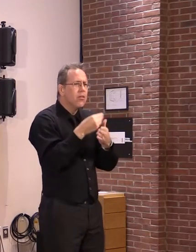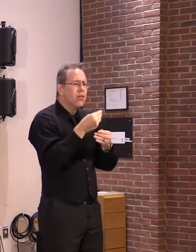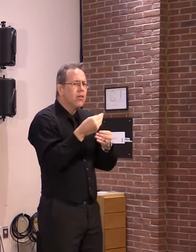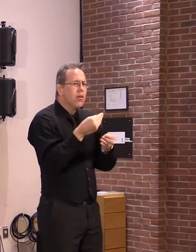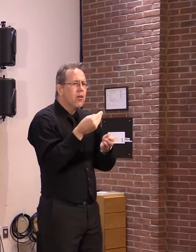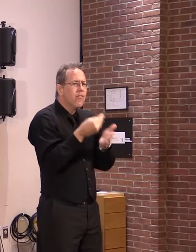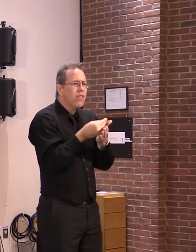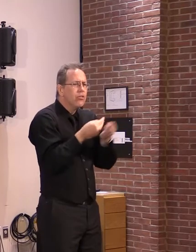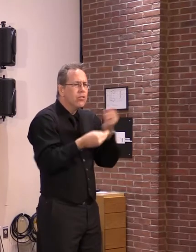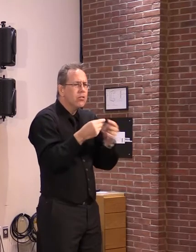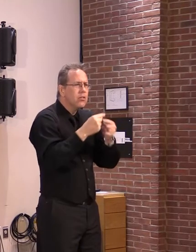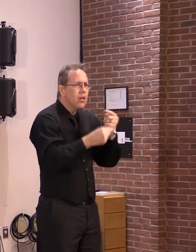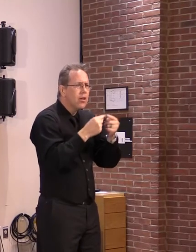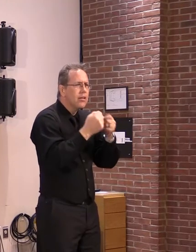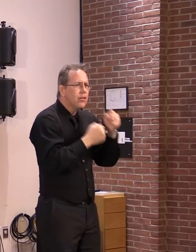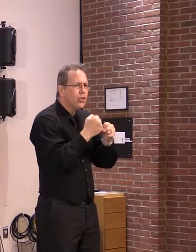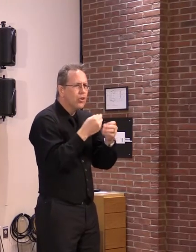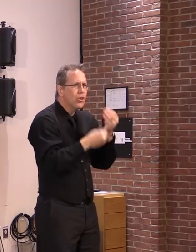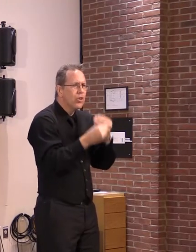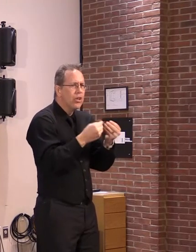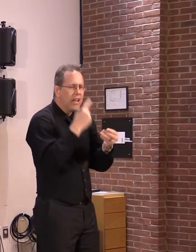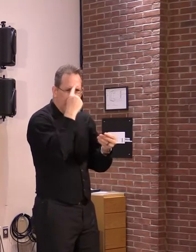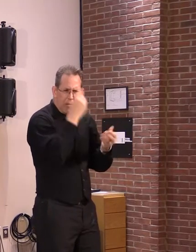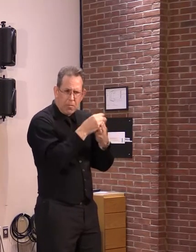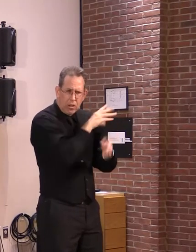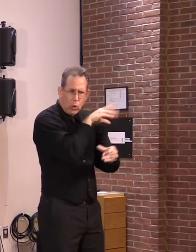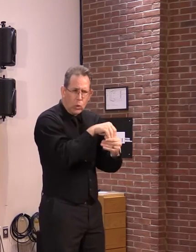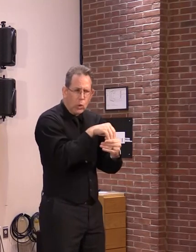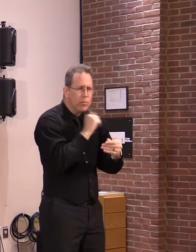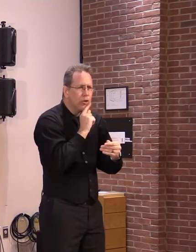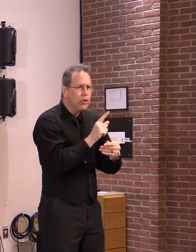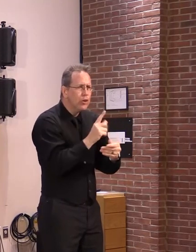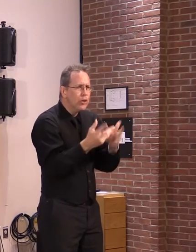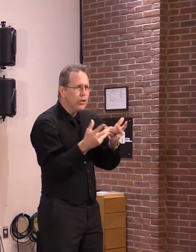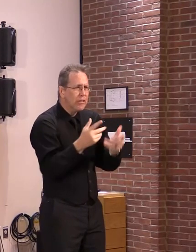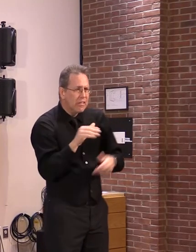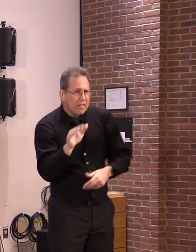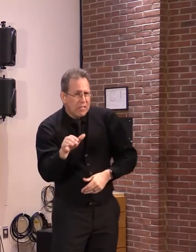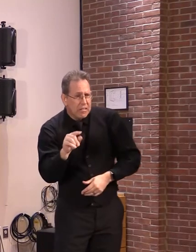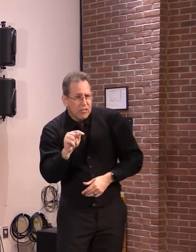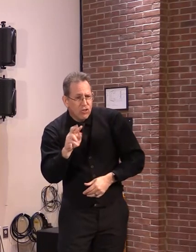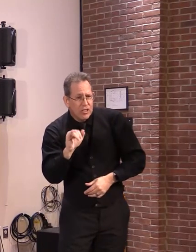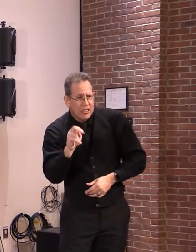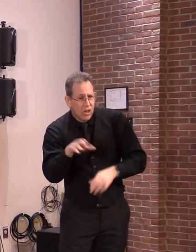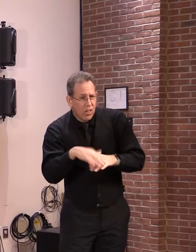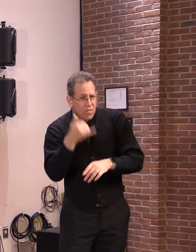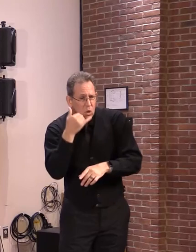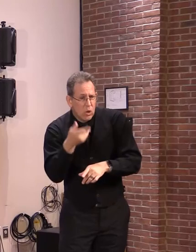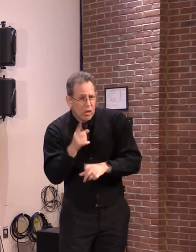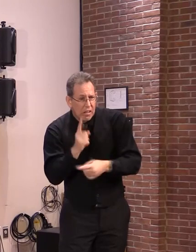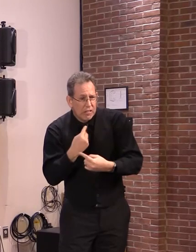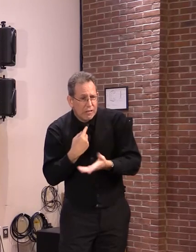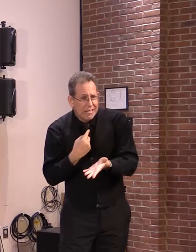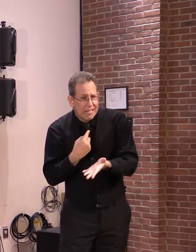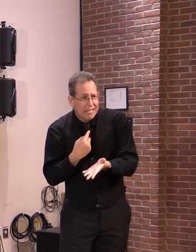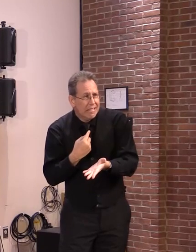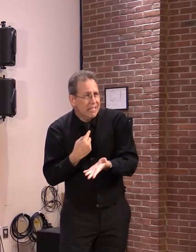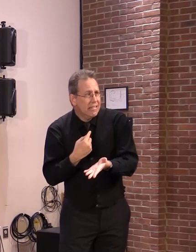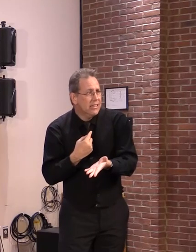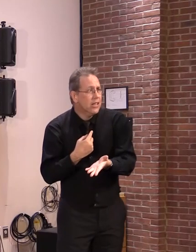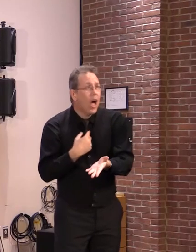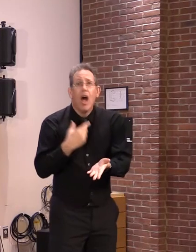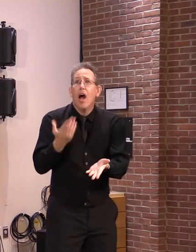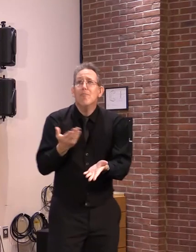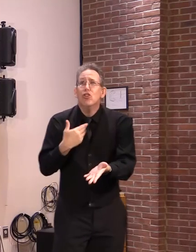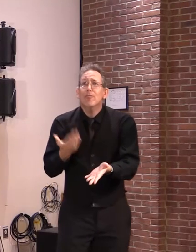Title X money. But I may have that wrong. Kristen, you have, are you on? I am, Governor, I